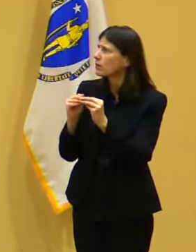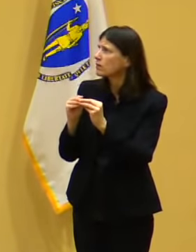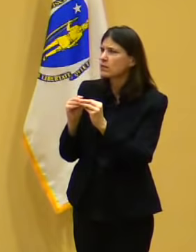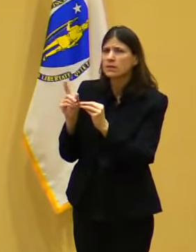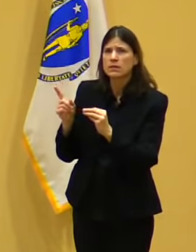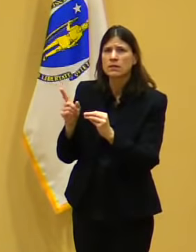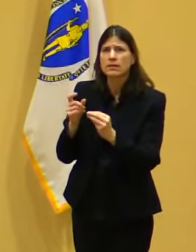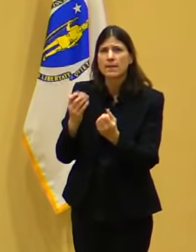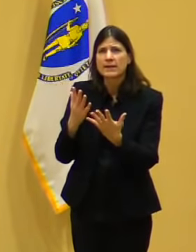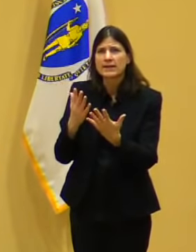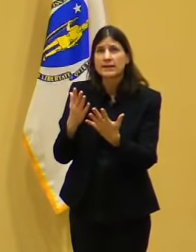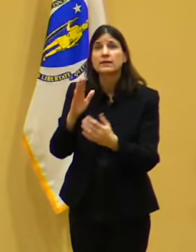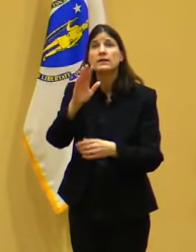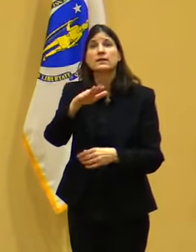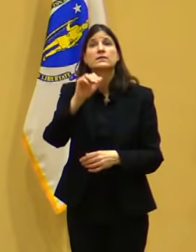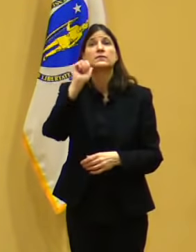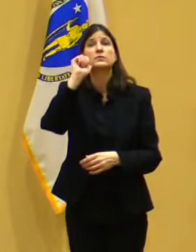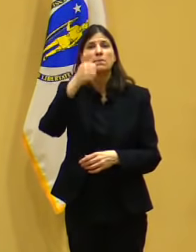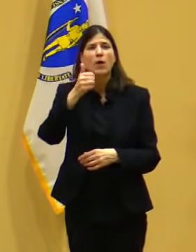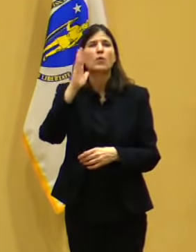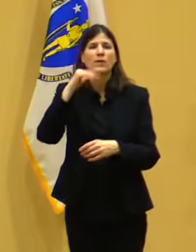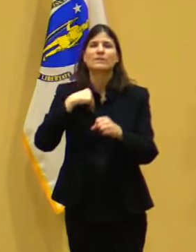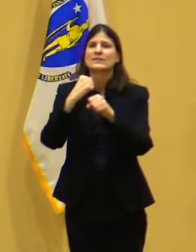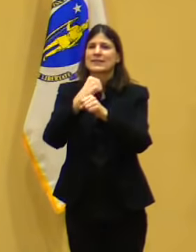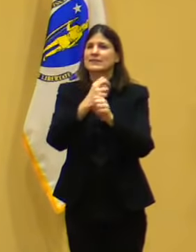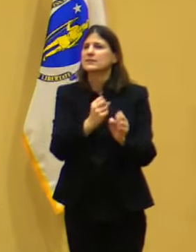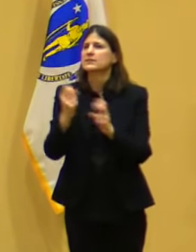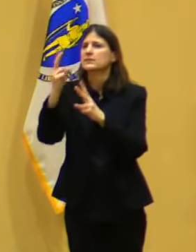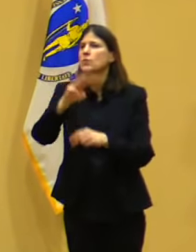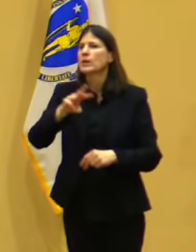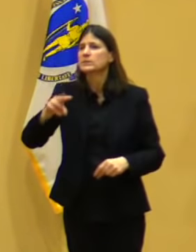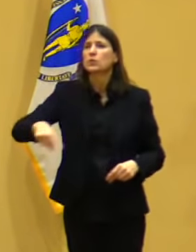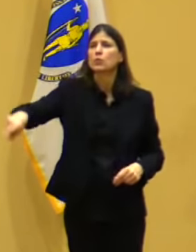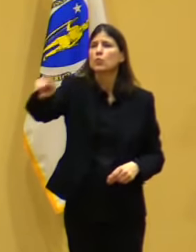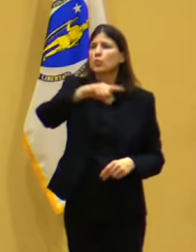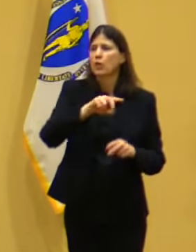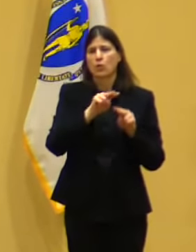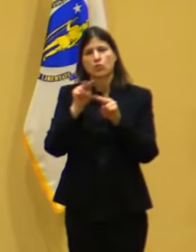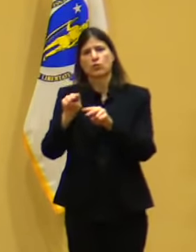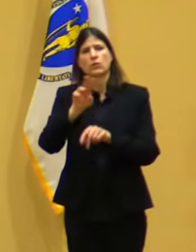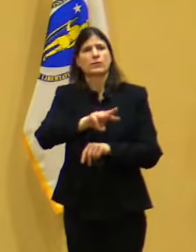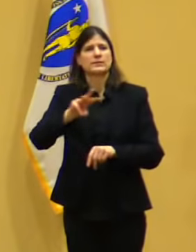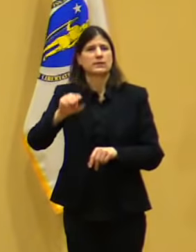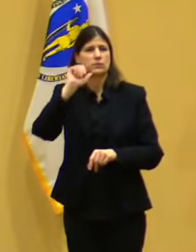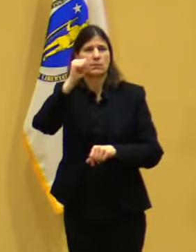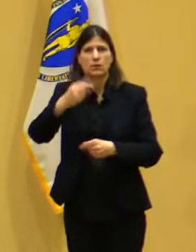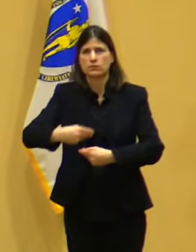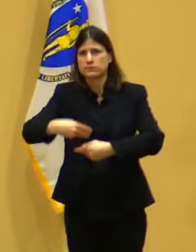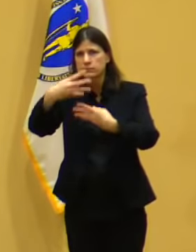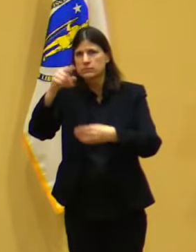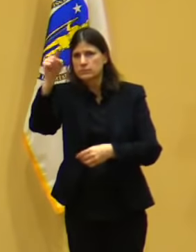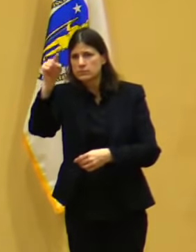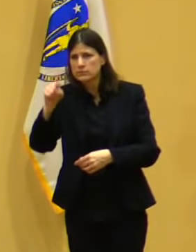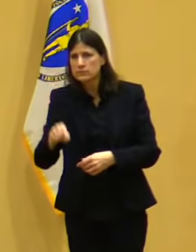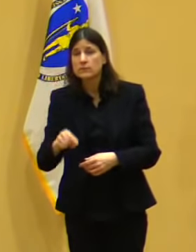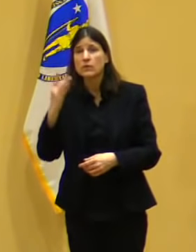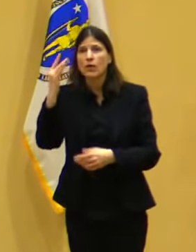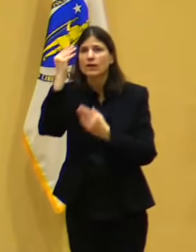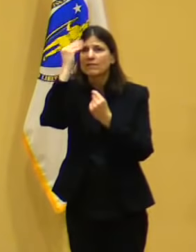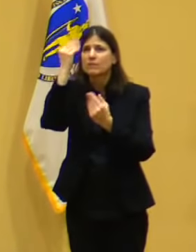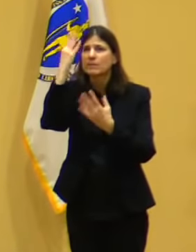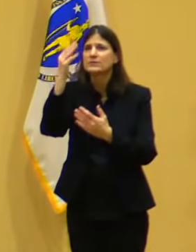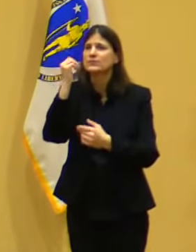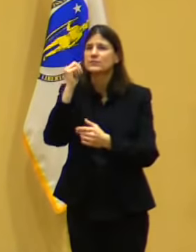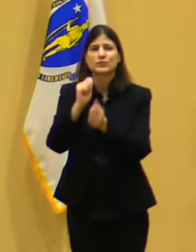I'll give you a much better answer on that one by Friday. I mean, some of this data rolls every week along with the